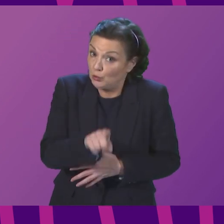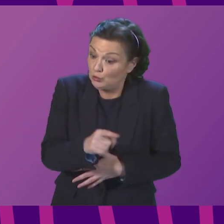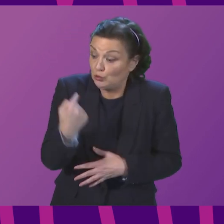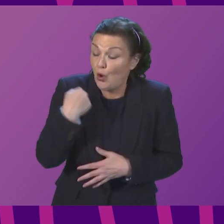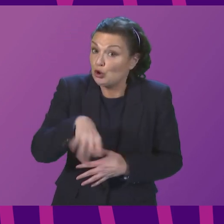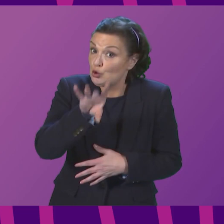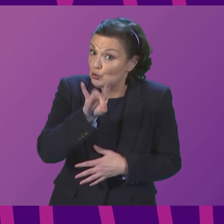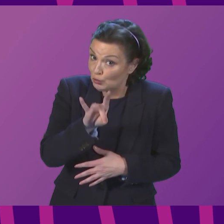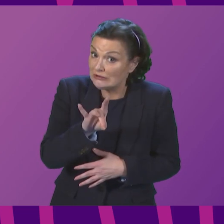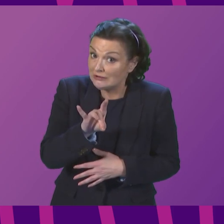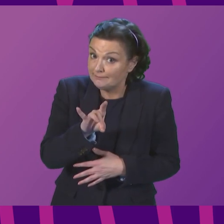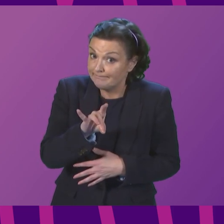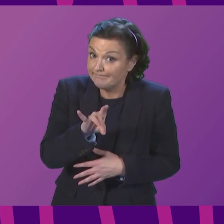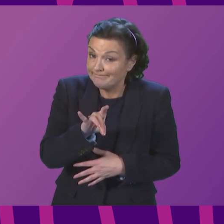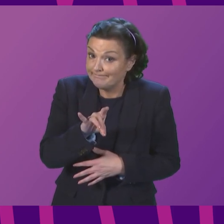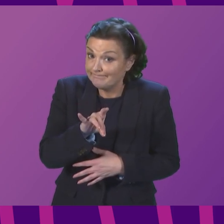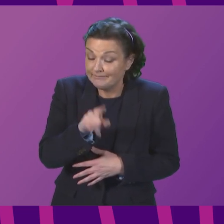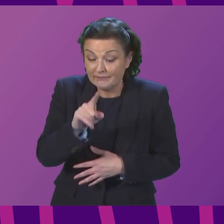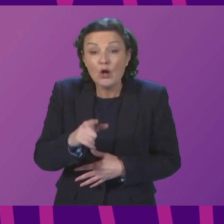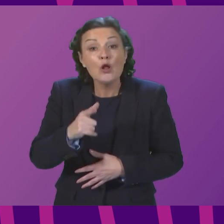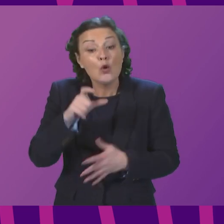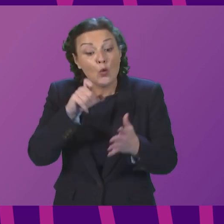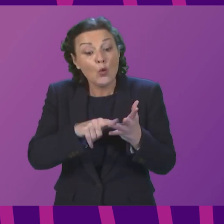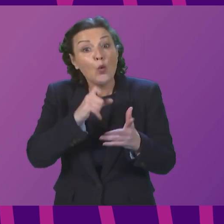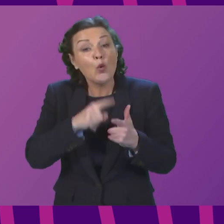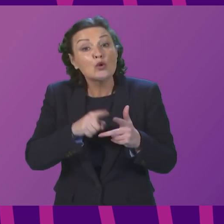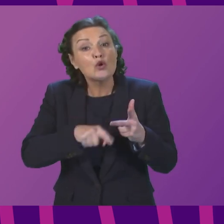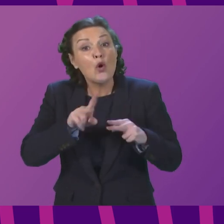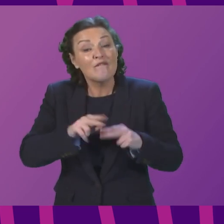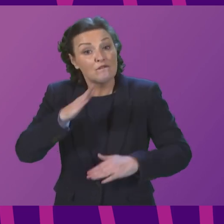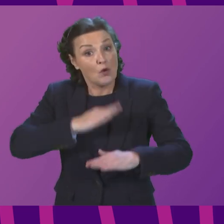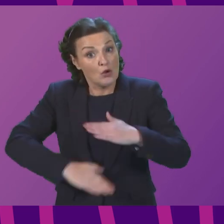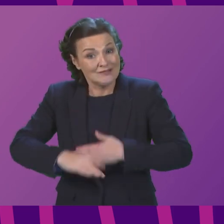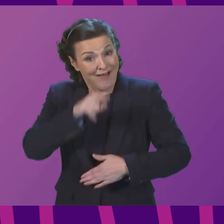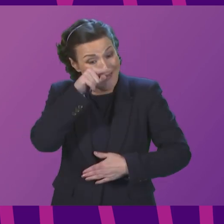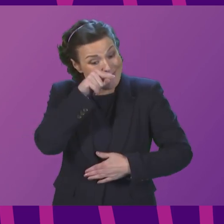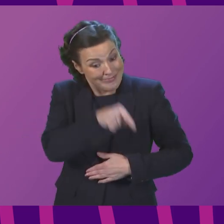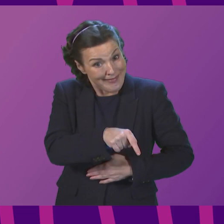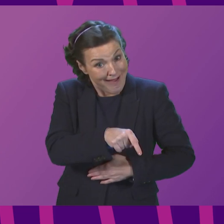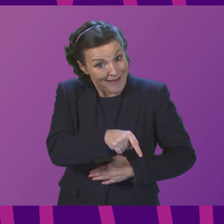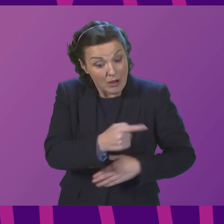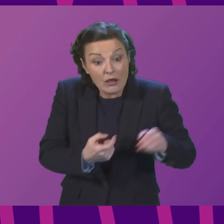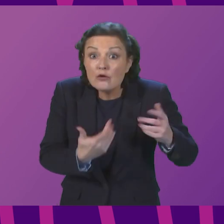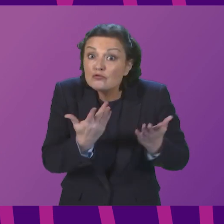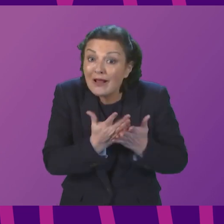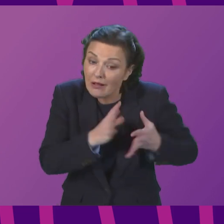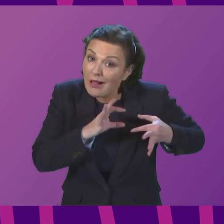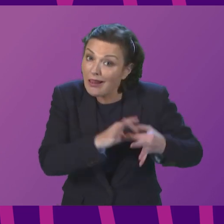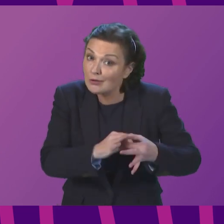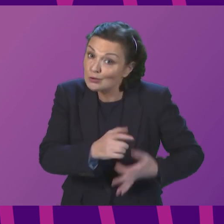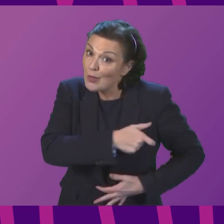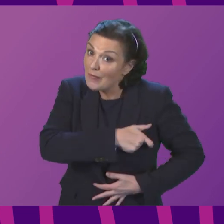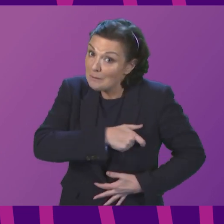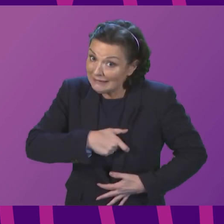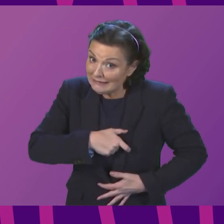Tuesday, in terms of the code of conduct, these are matters for the committee in the first instance. With regards to the